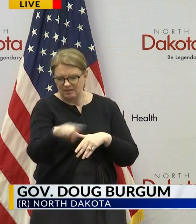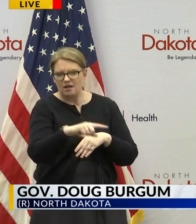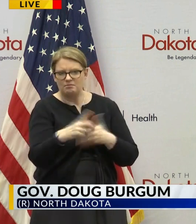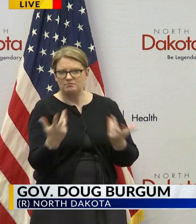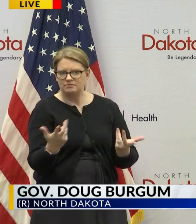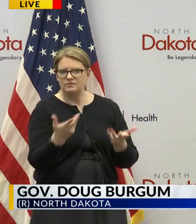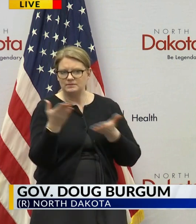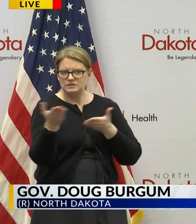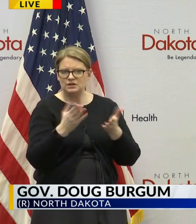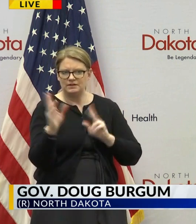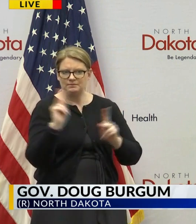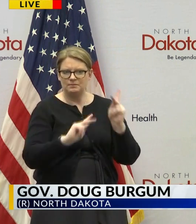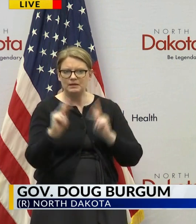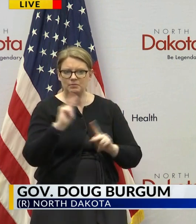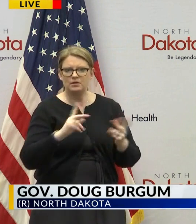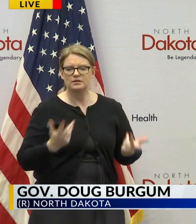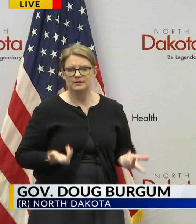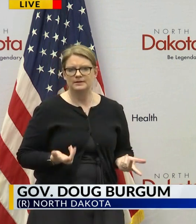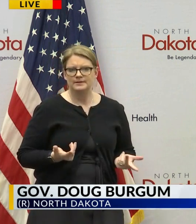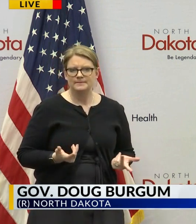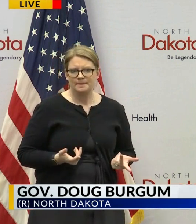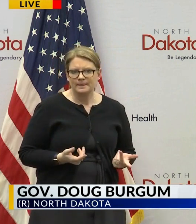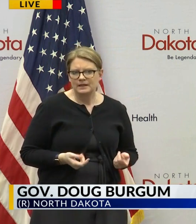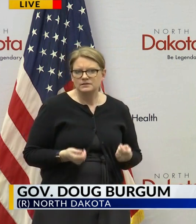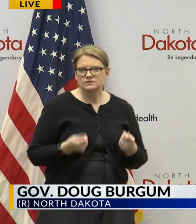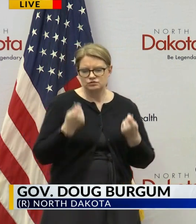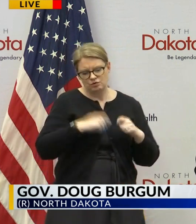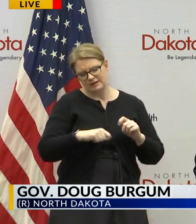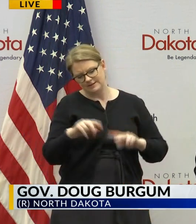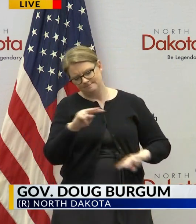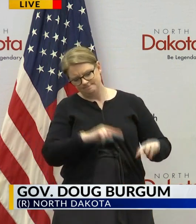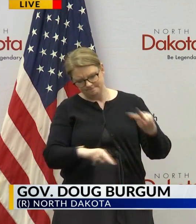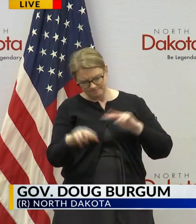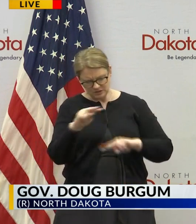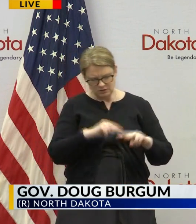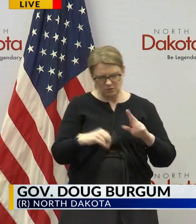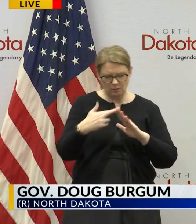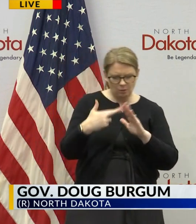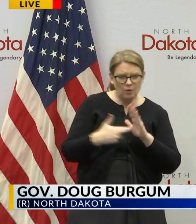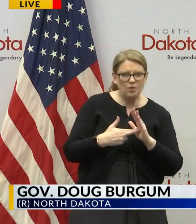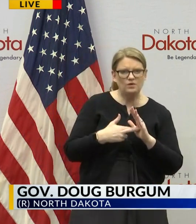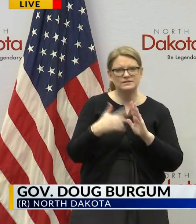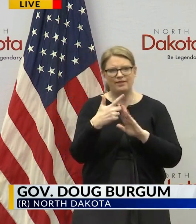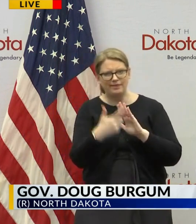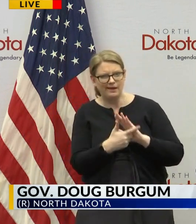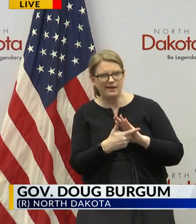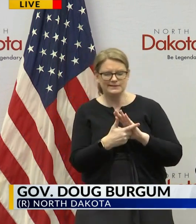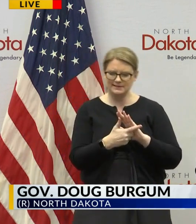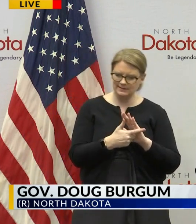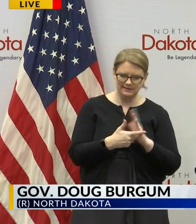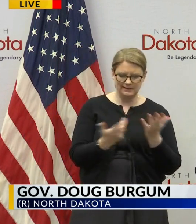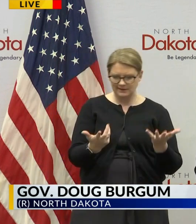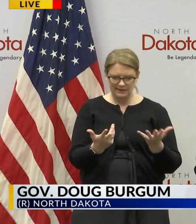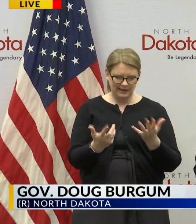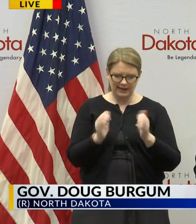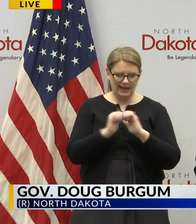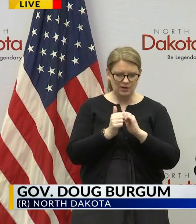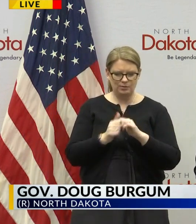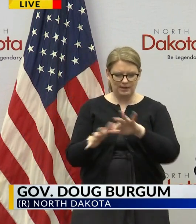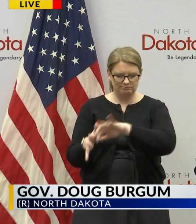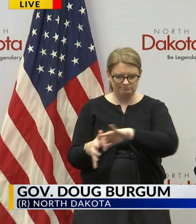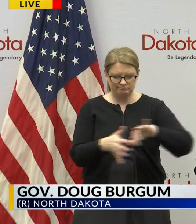serving our citizens and so this is again trying to take a look at the bureaucracy that exists and how do we cut through it and cut through it rapidly